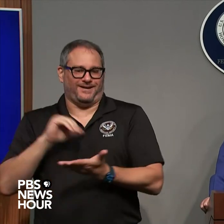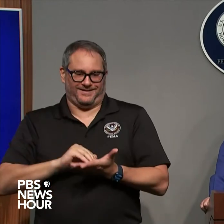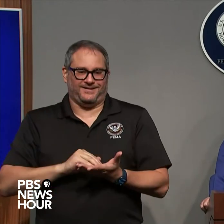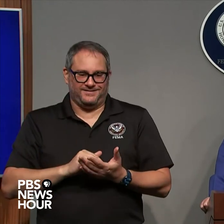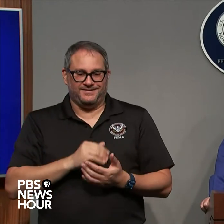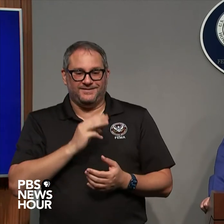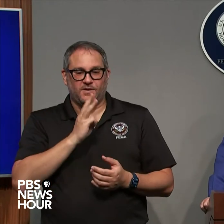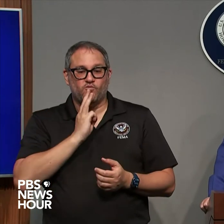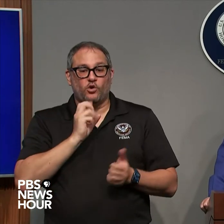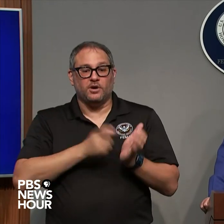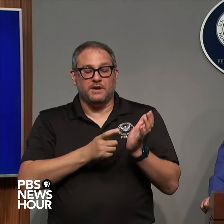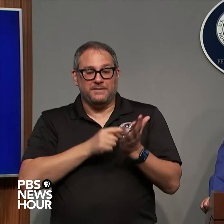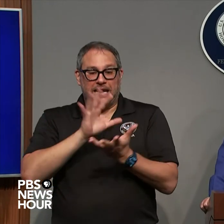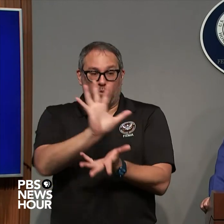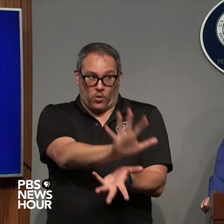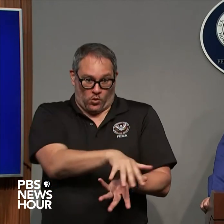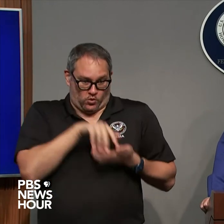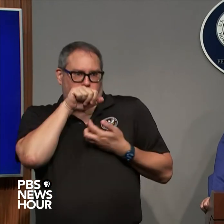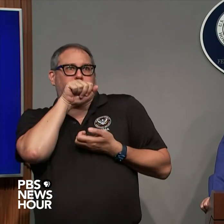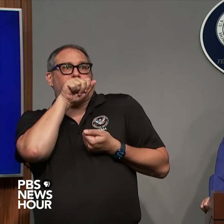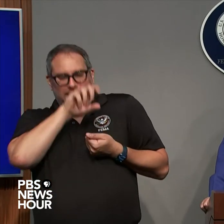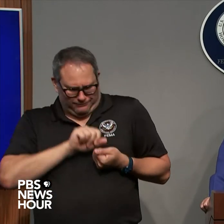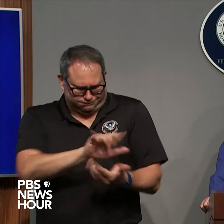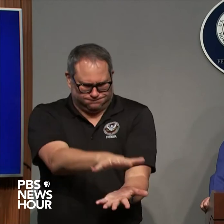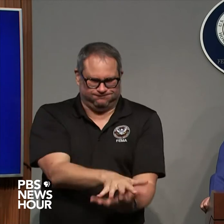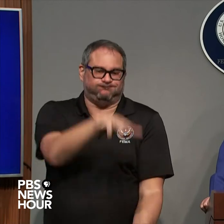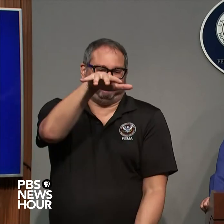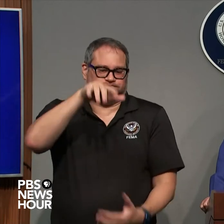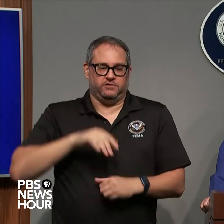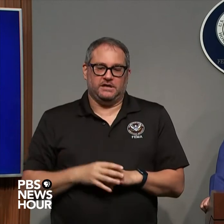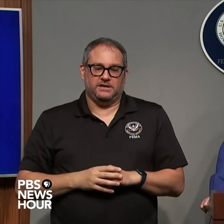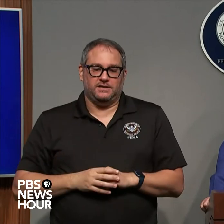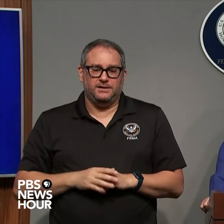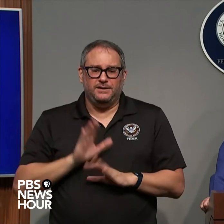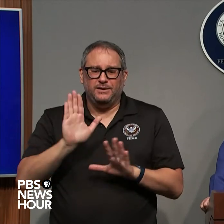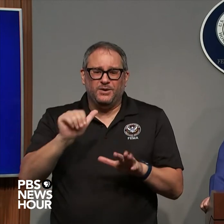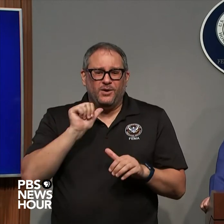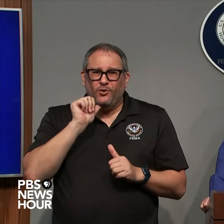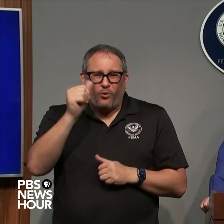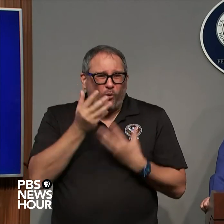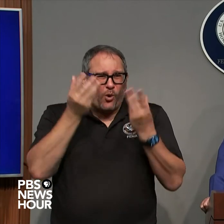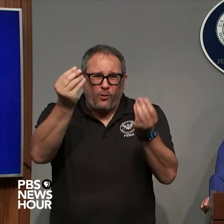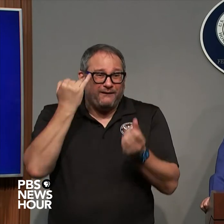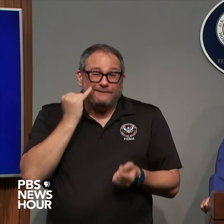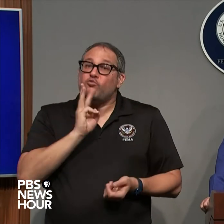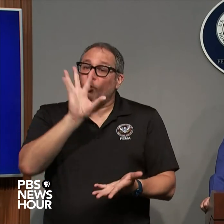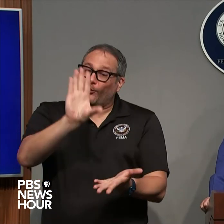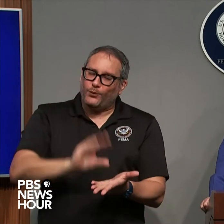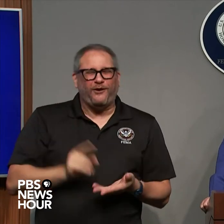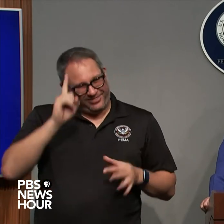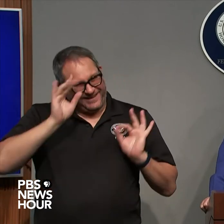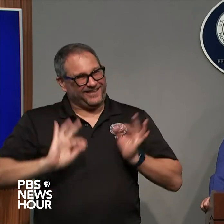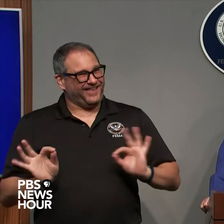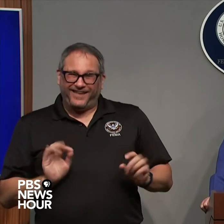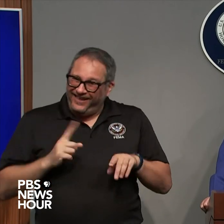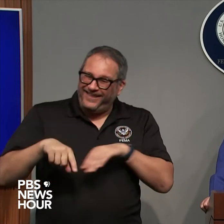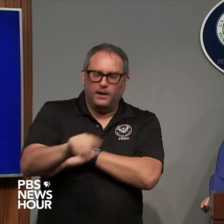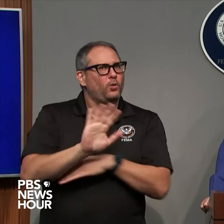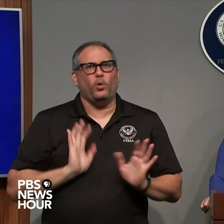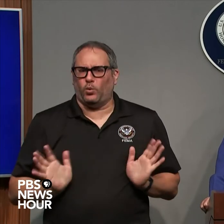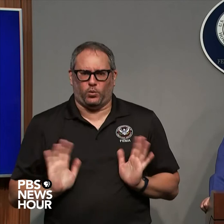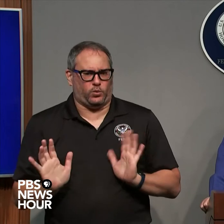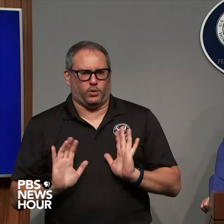here's the big very important thing so don't go out there right so it's so dangerous to be out there so even if you see the water